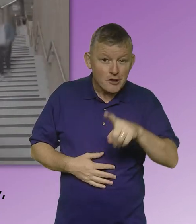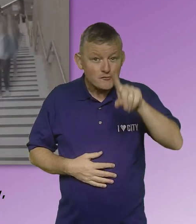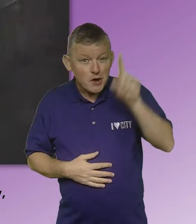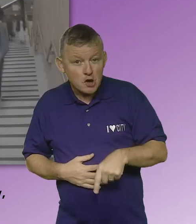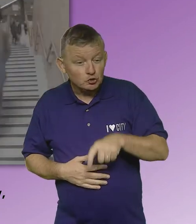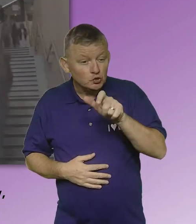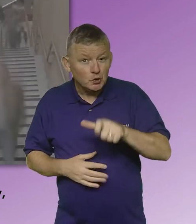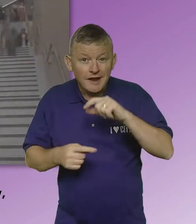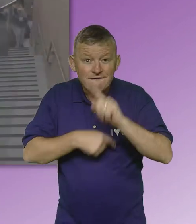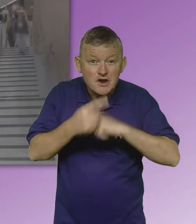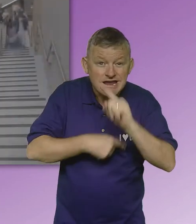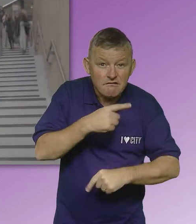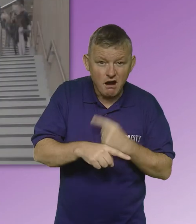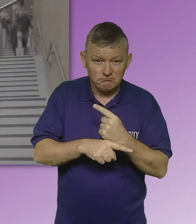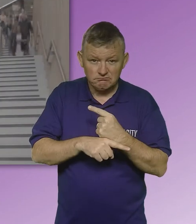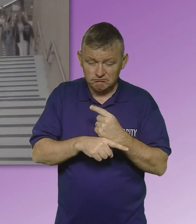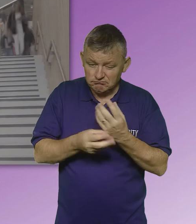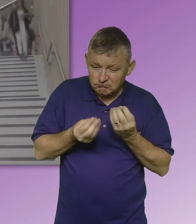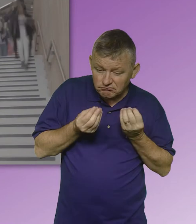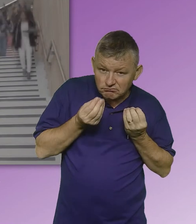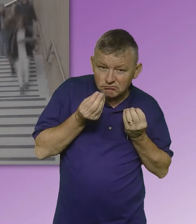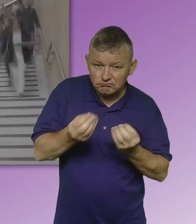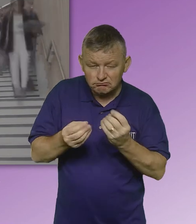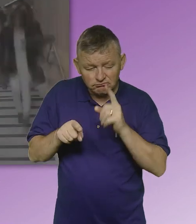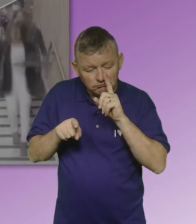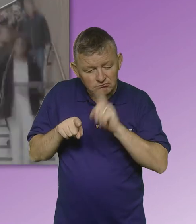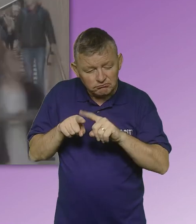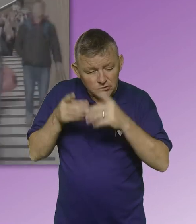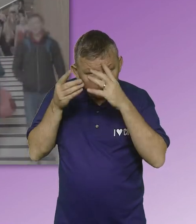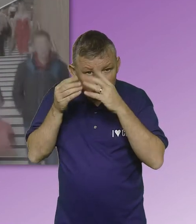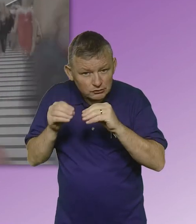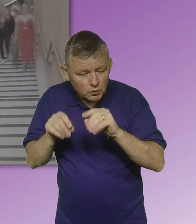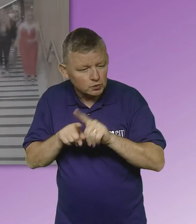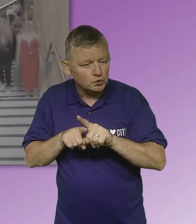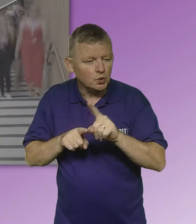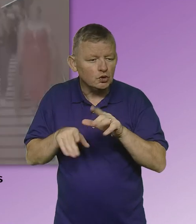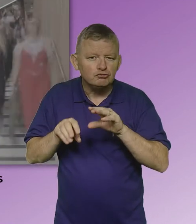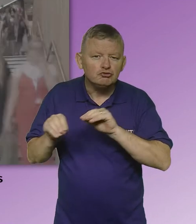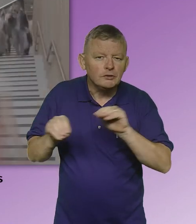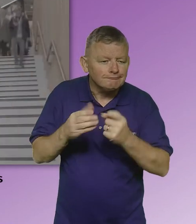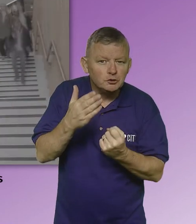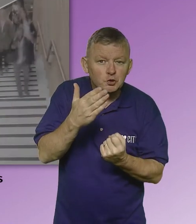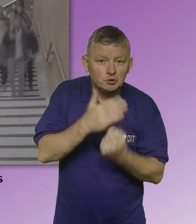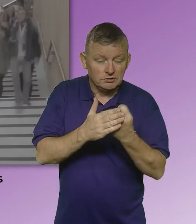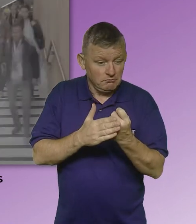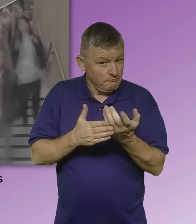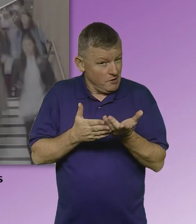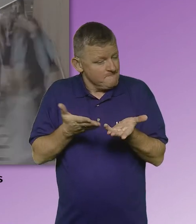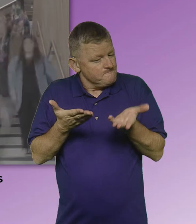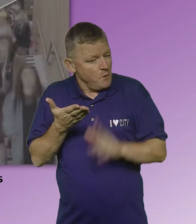annually and offering a wide range of educational and training opportunities at levels ranging from foundation courses